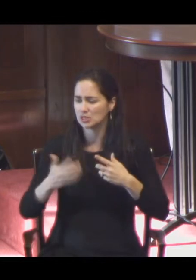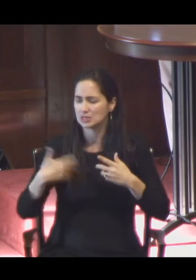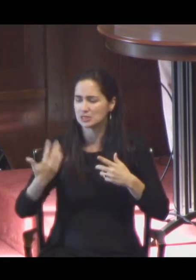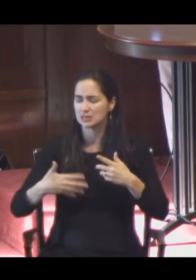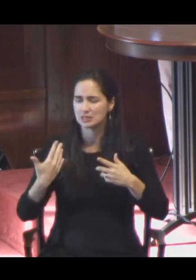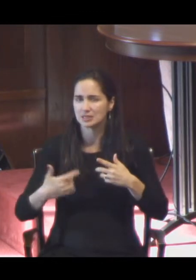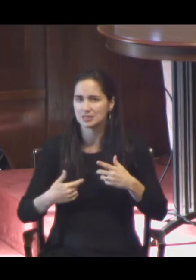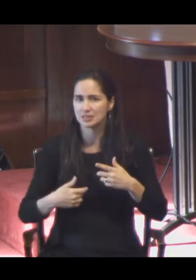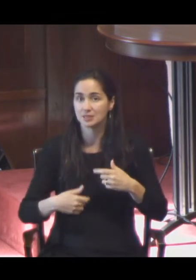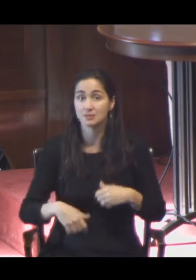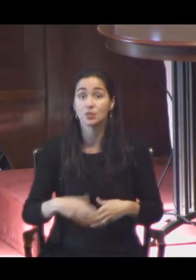C.S. Eliot.